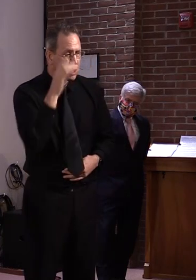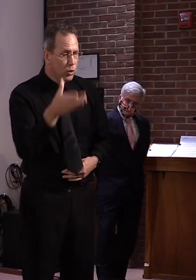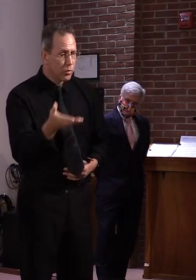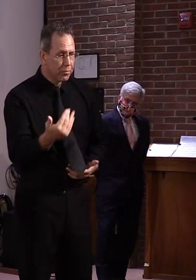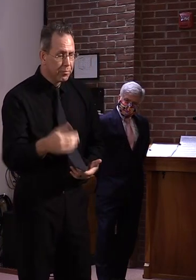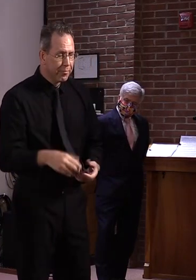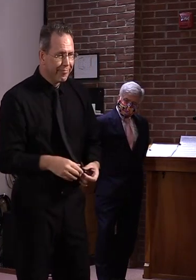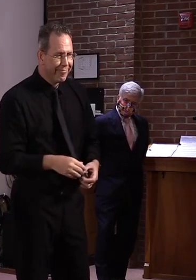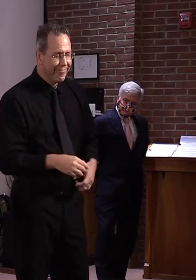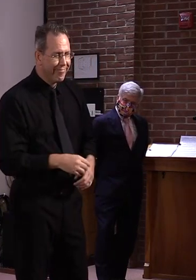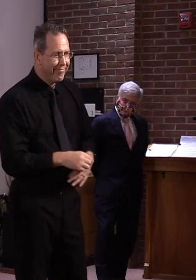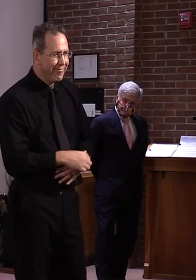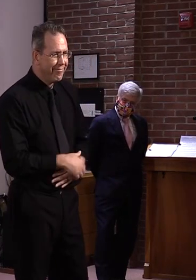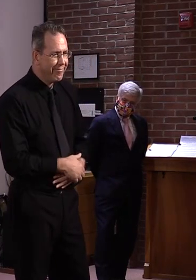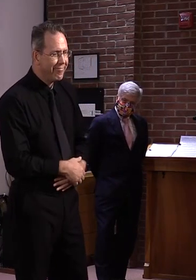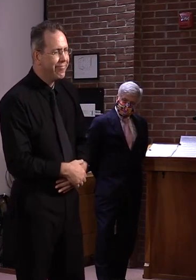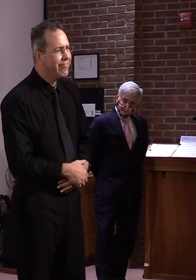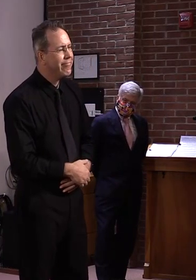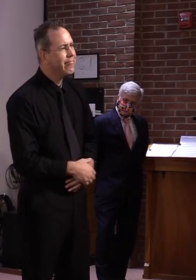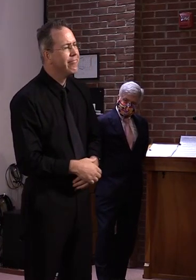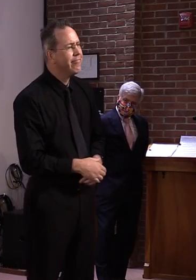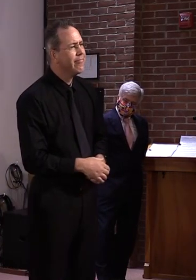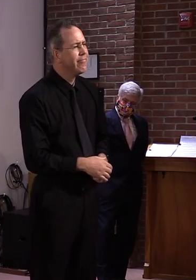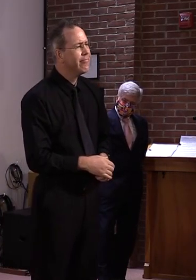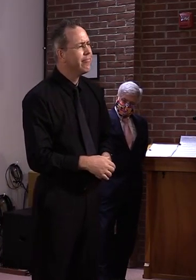If you have question about Scott.